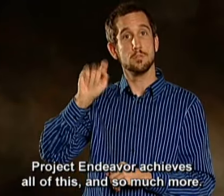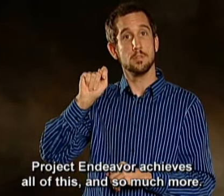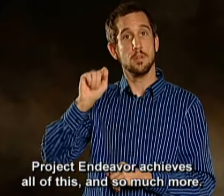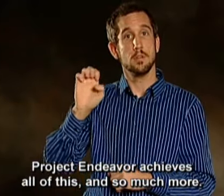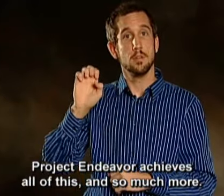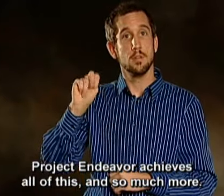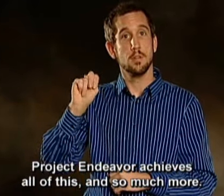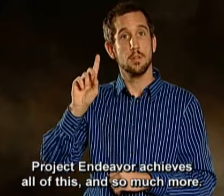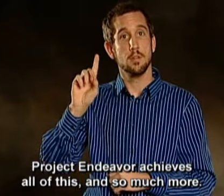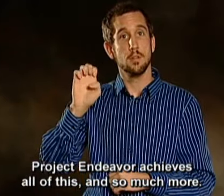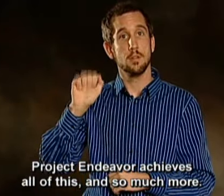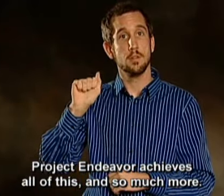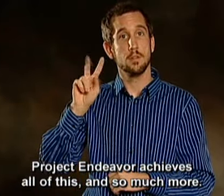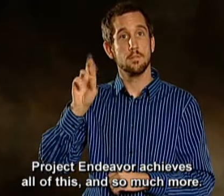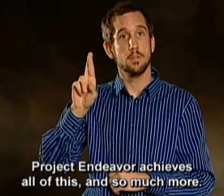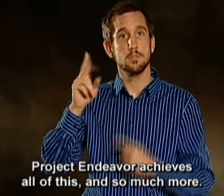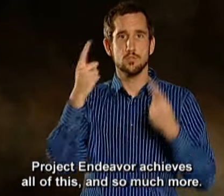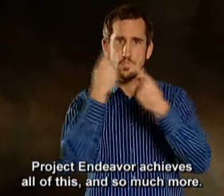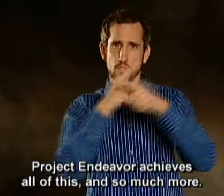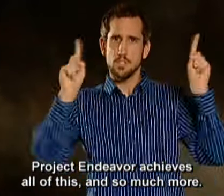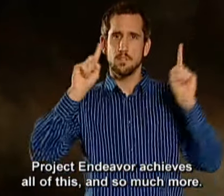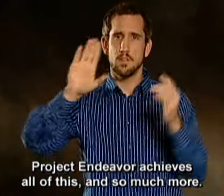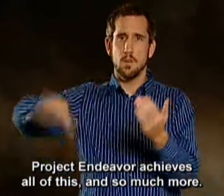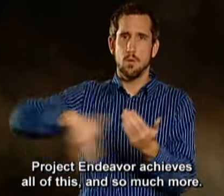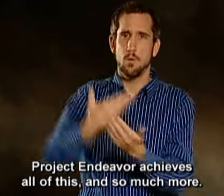achieves all of this and so much more.